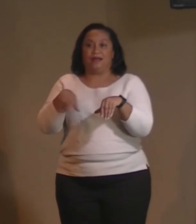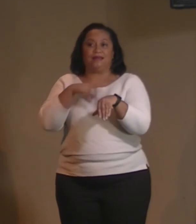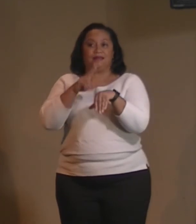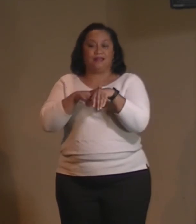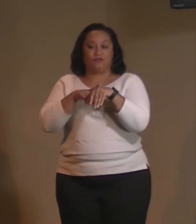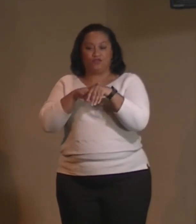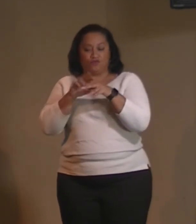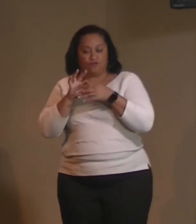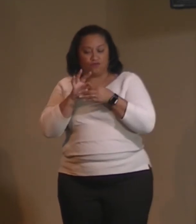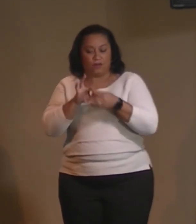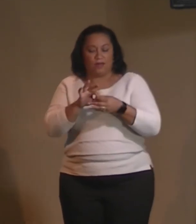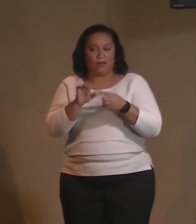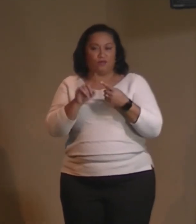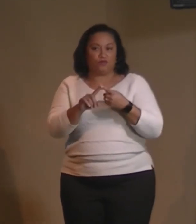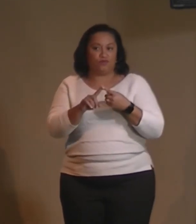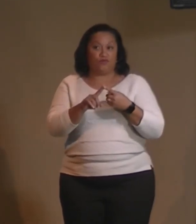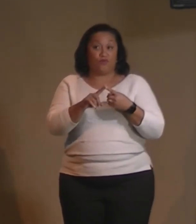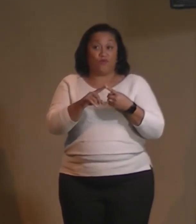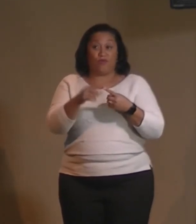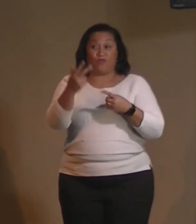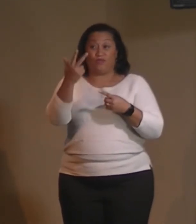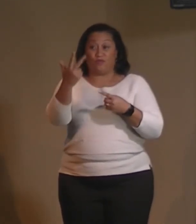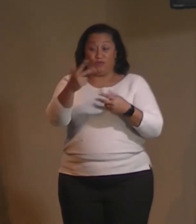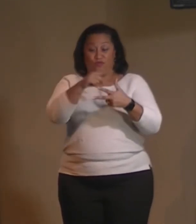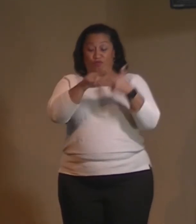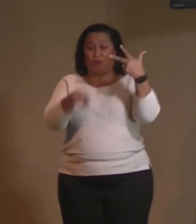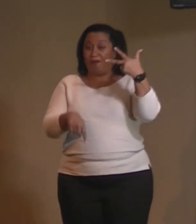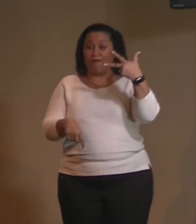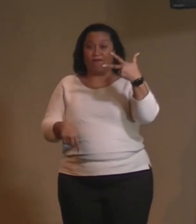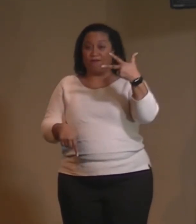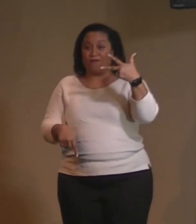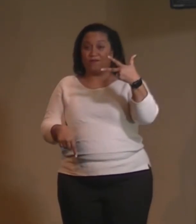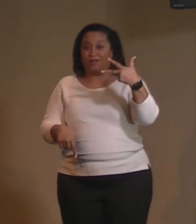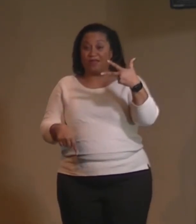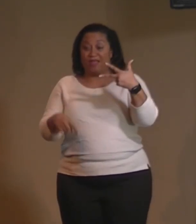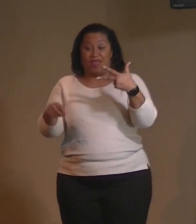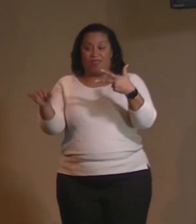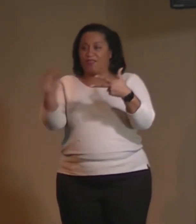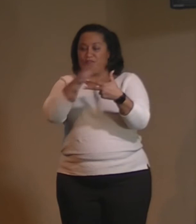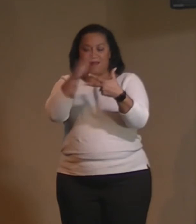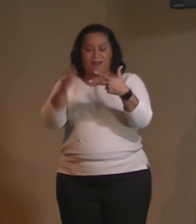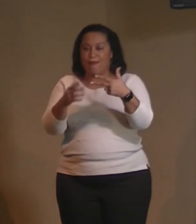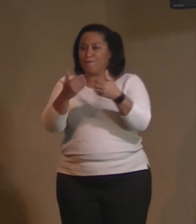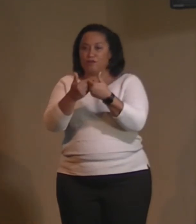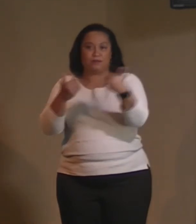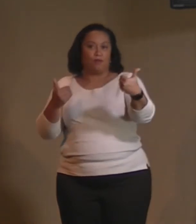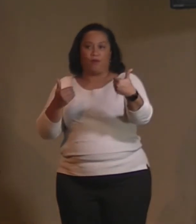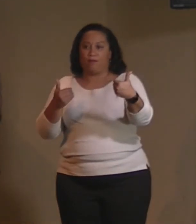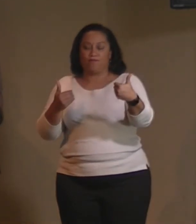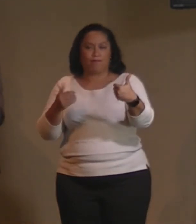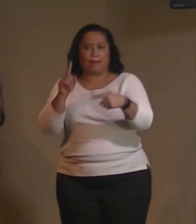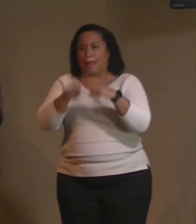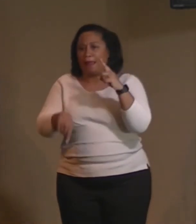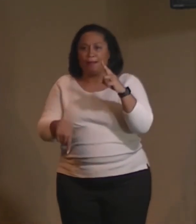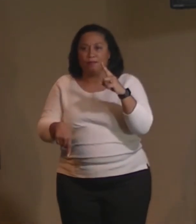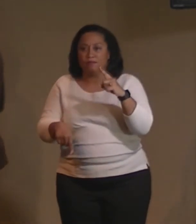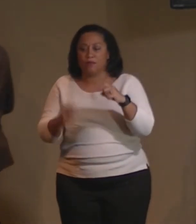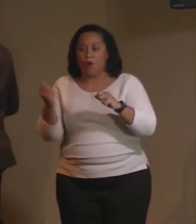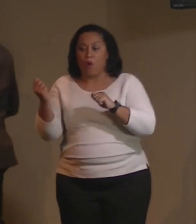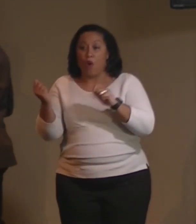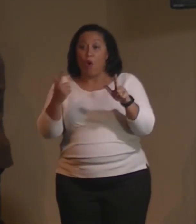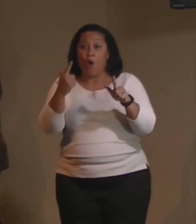made up of these parts? And yet these parts are never separate. They cannot be separate. They are all one.